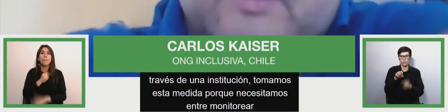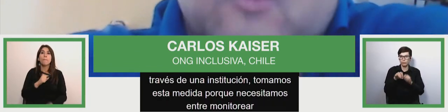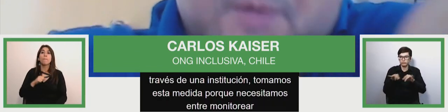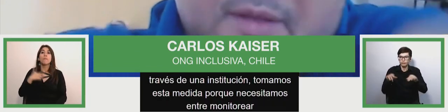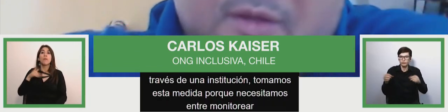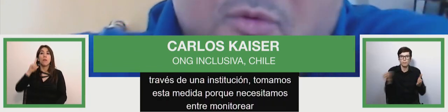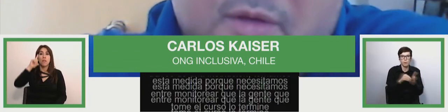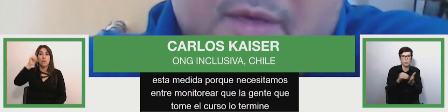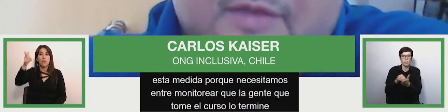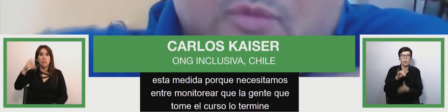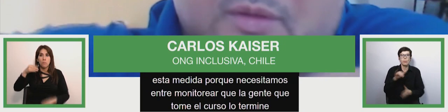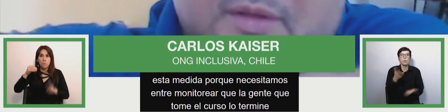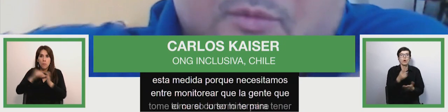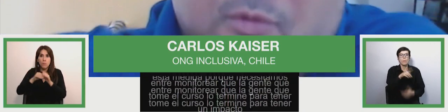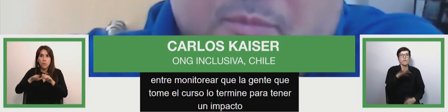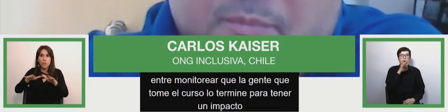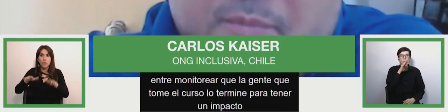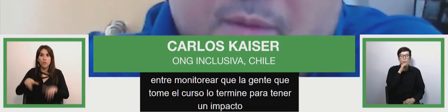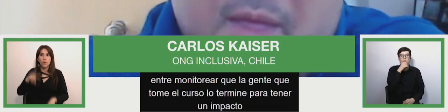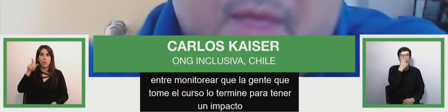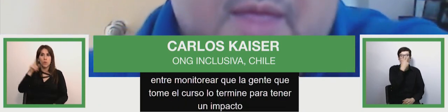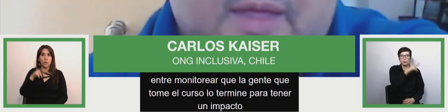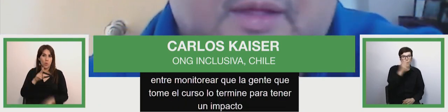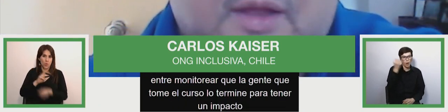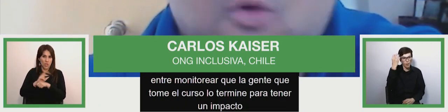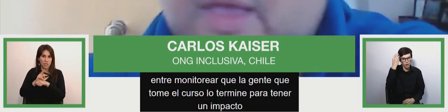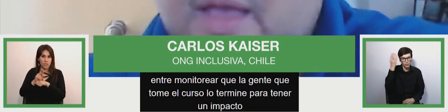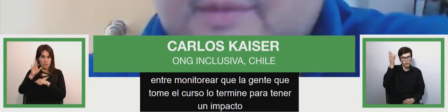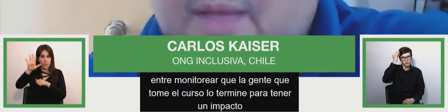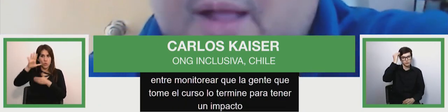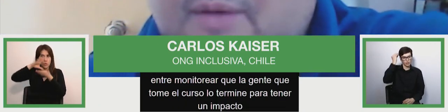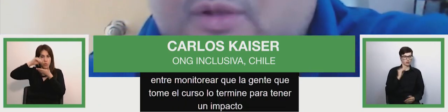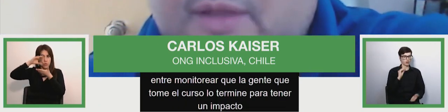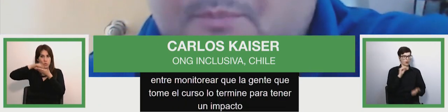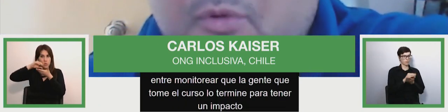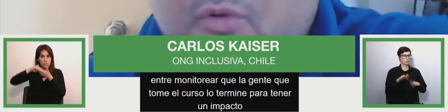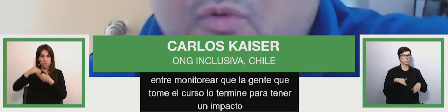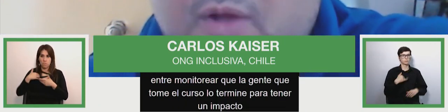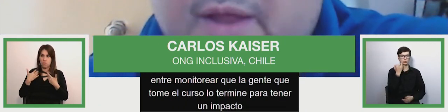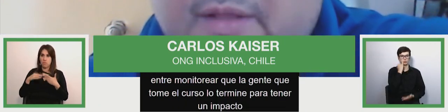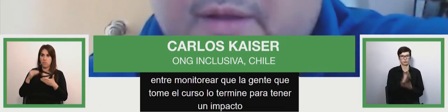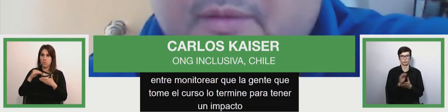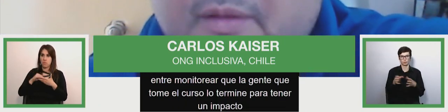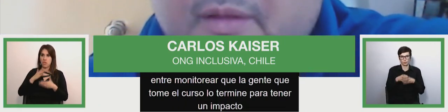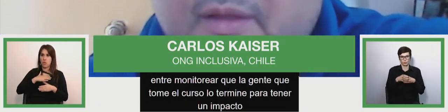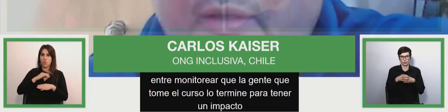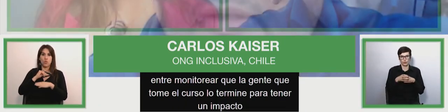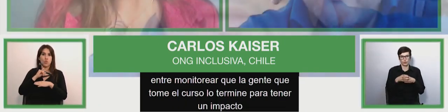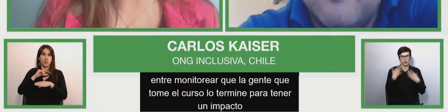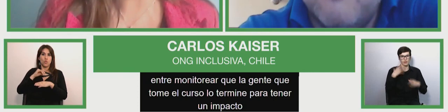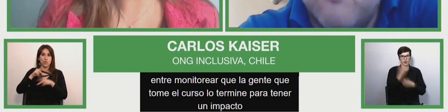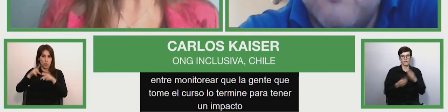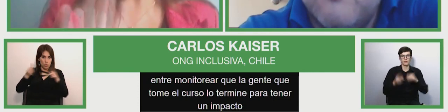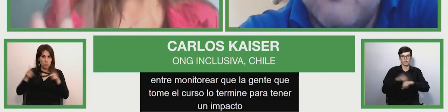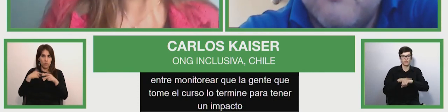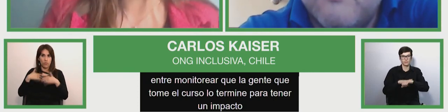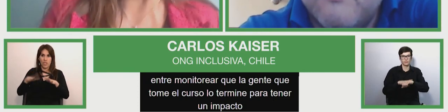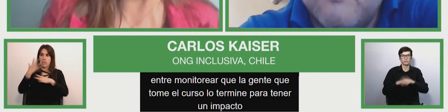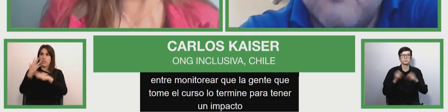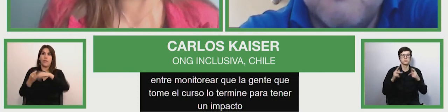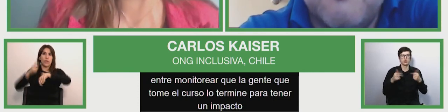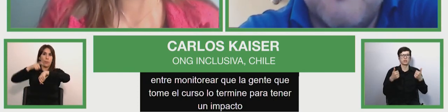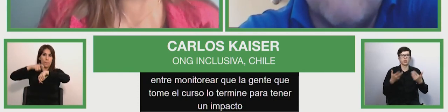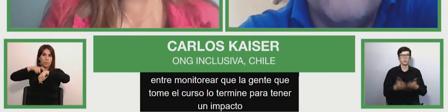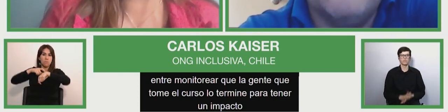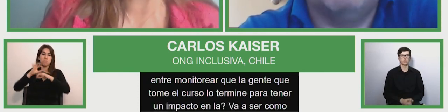because we need to have monitor that people who take the course finish it in order to have an impact and the question final question is